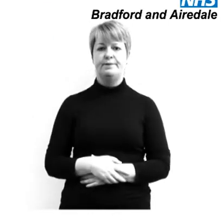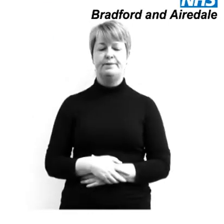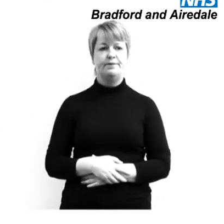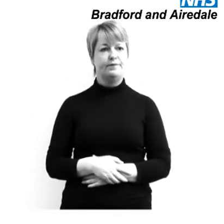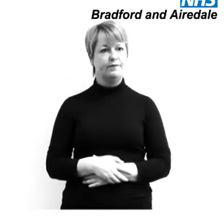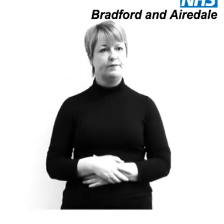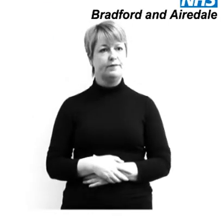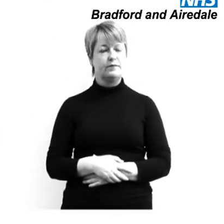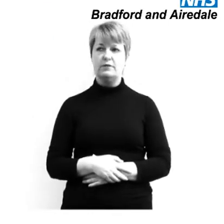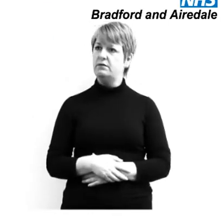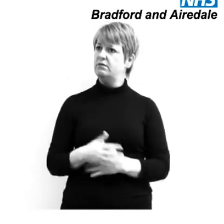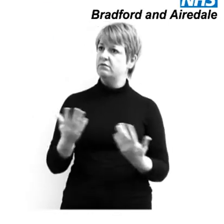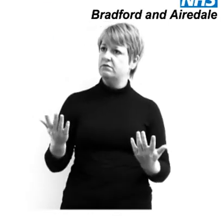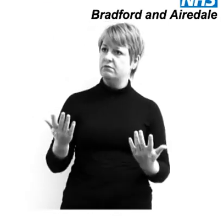What should I do to take care of myself?